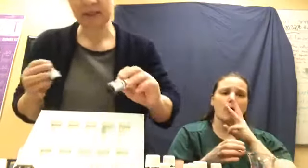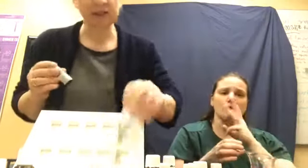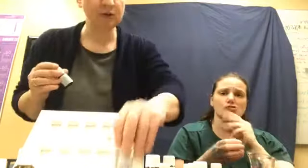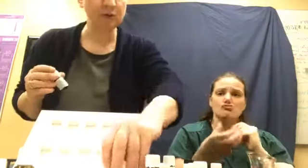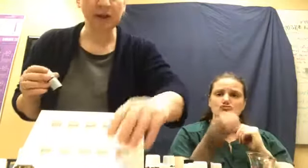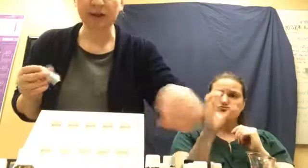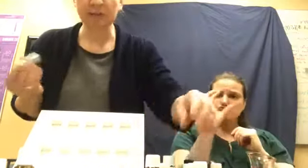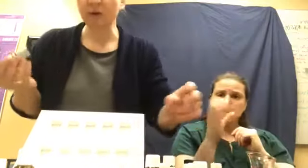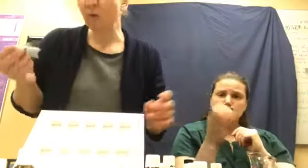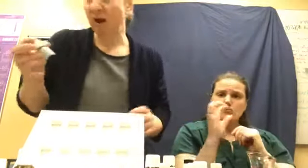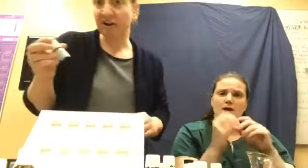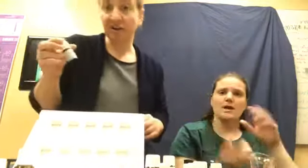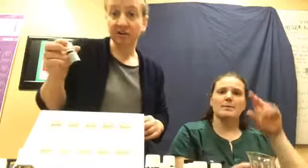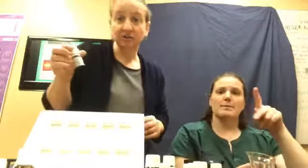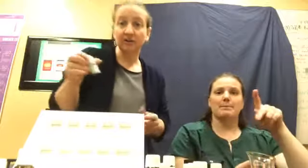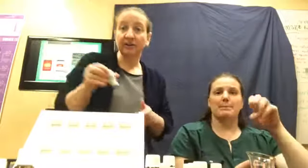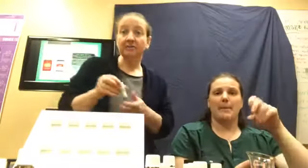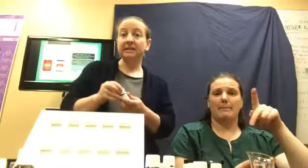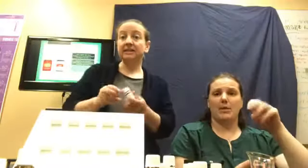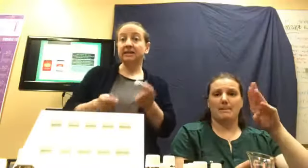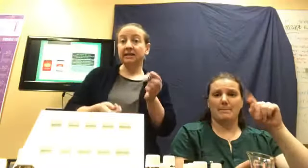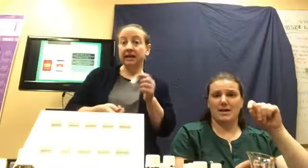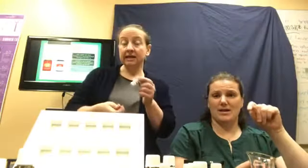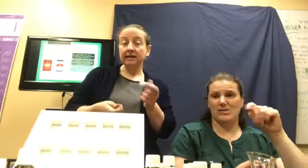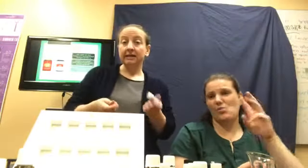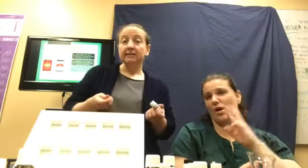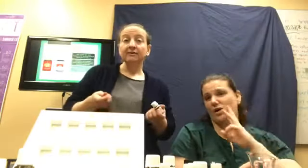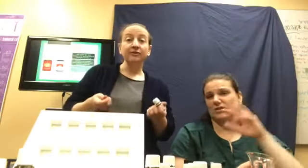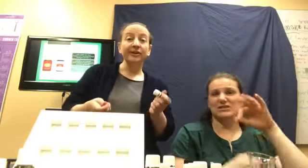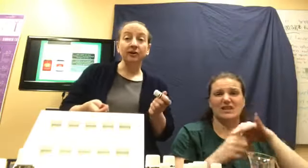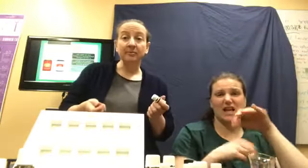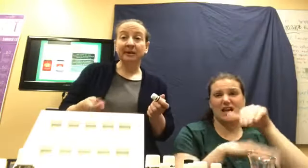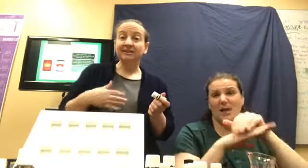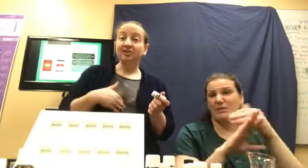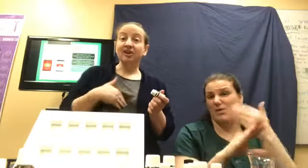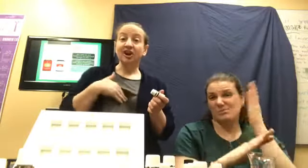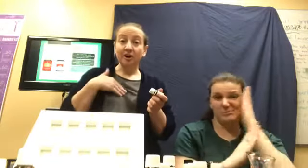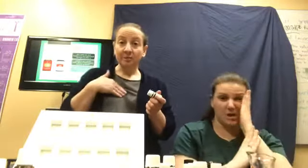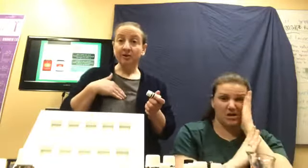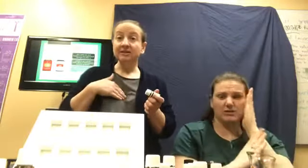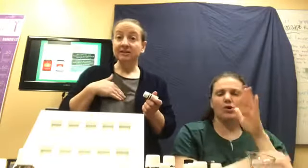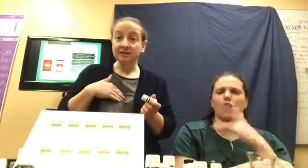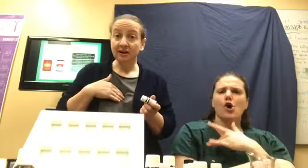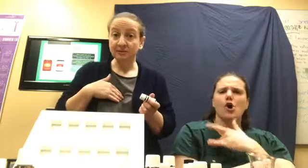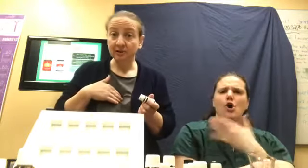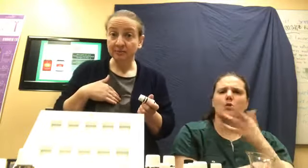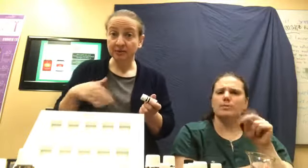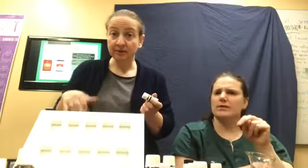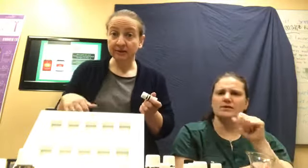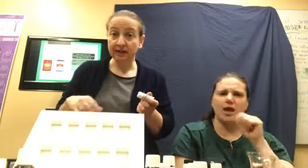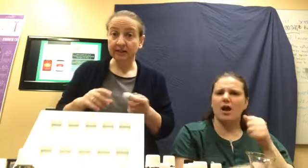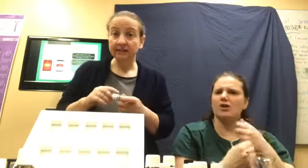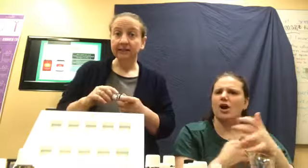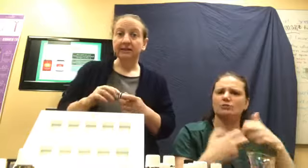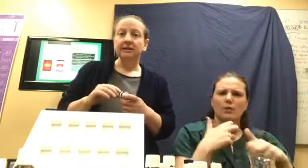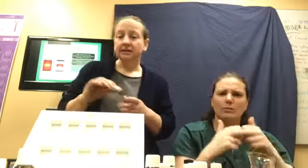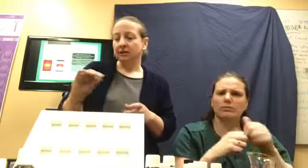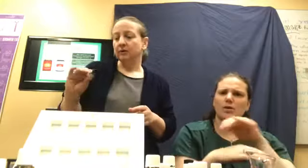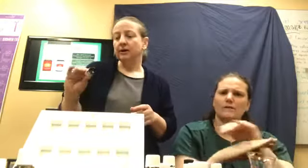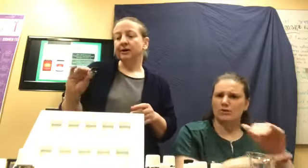to a little bit of water or a little bit of tea at night before they go to bed. So their heartburn doesn't cause problems throughout the night. So, uh,